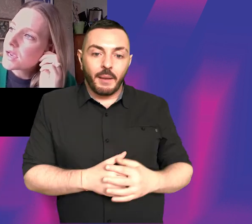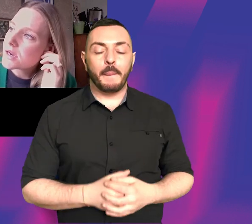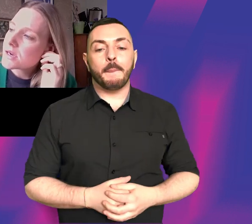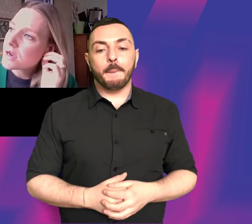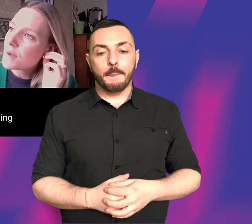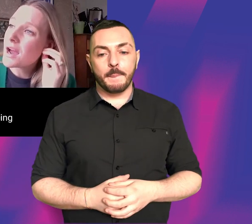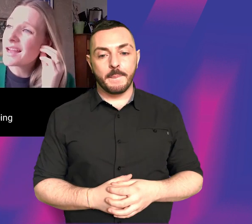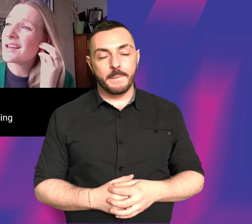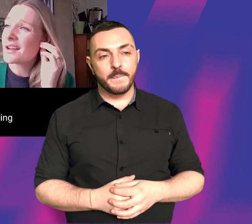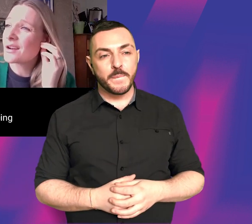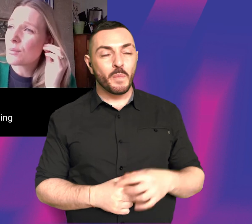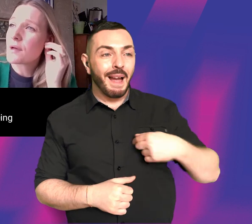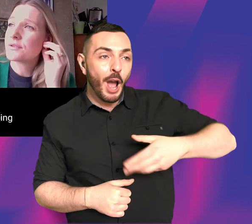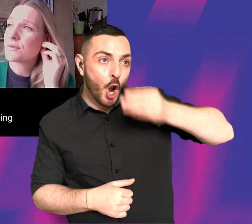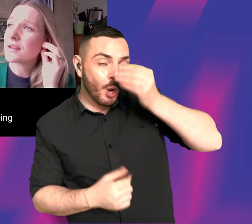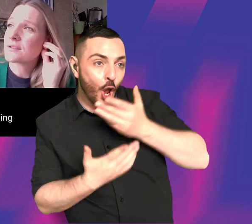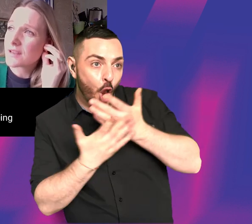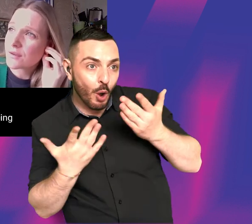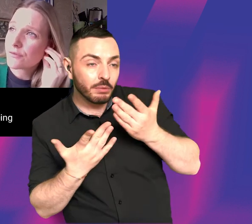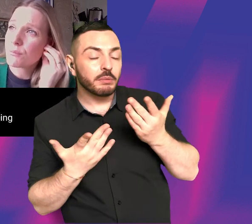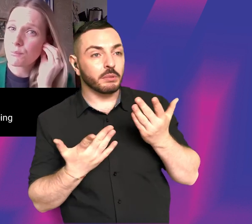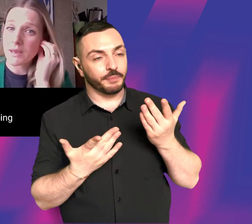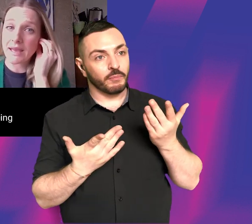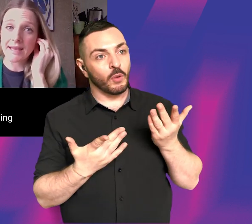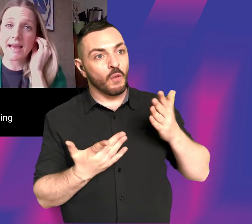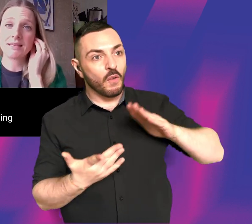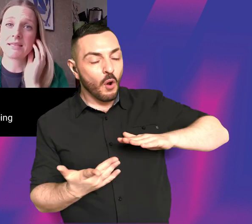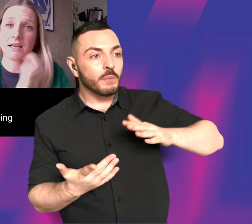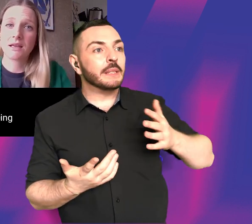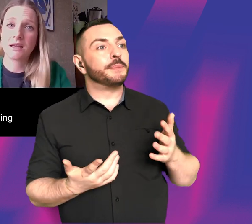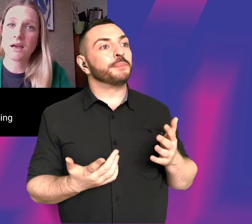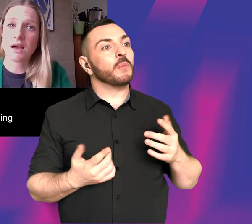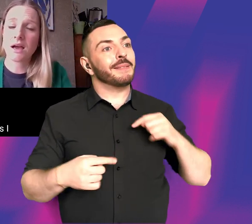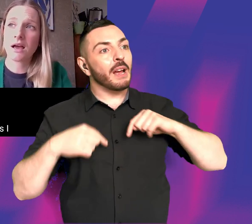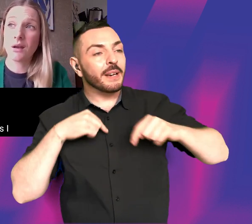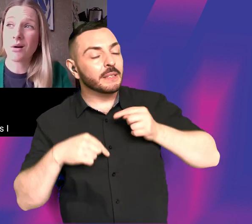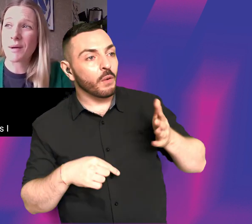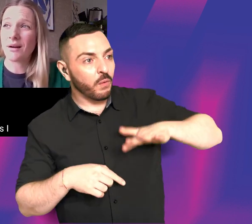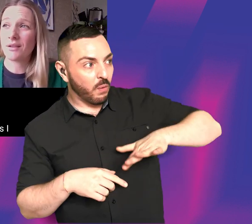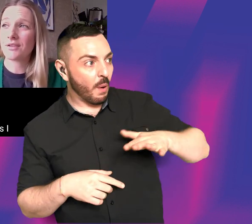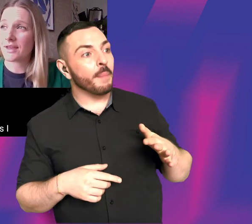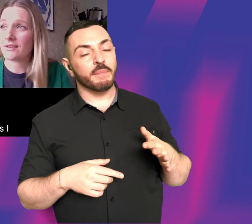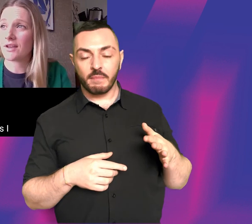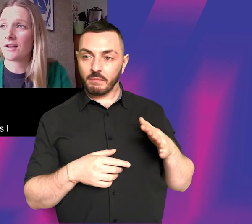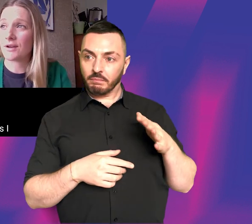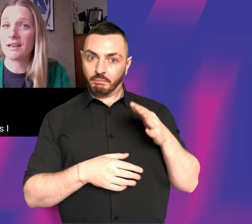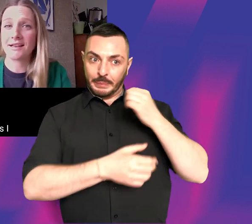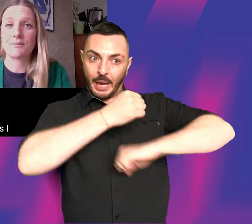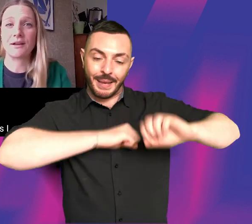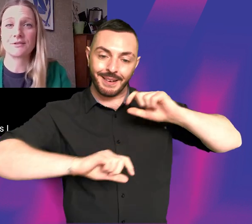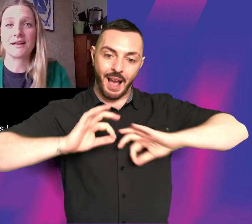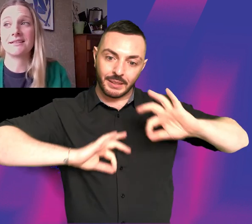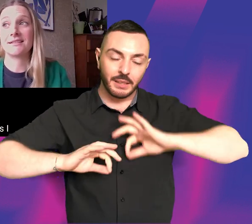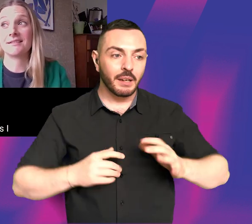I mean, I learned a lot about directing from being an actor, a lot about the things that I really